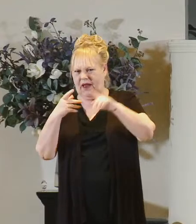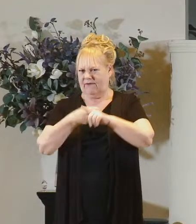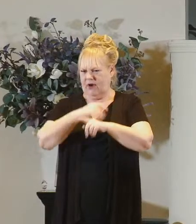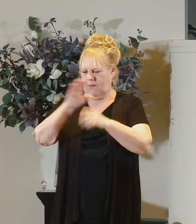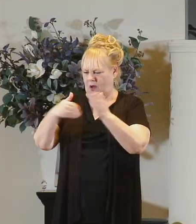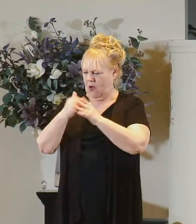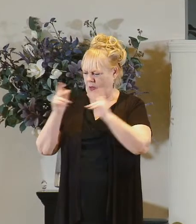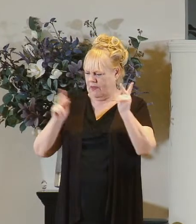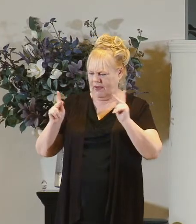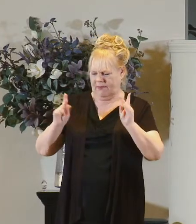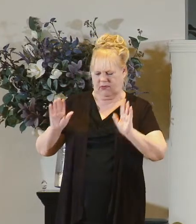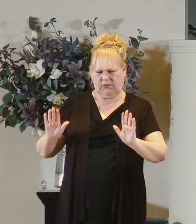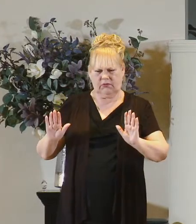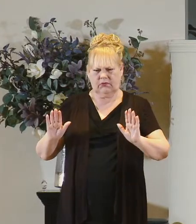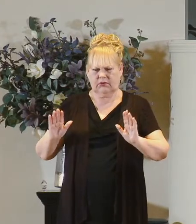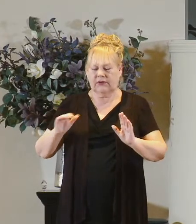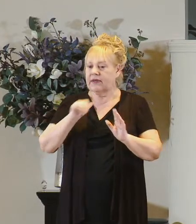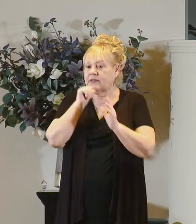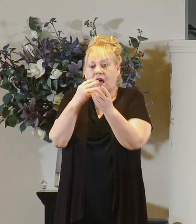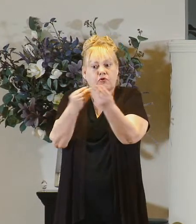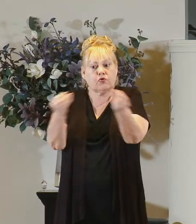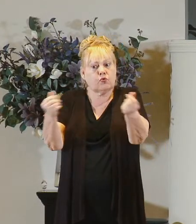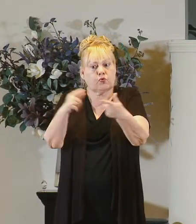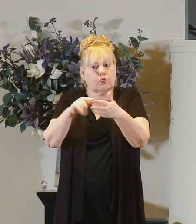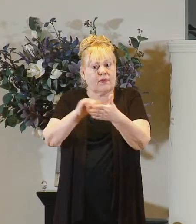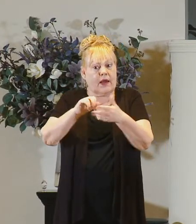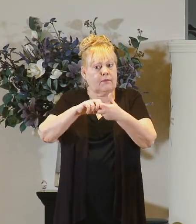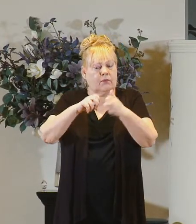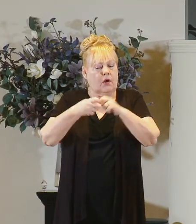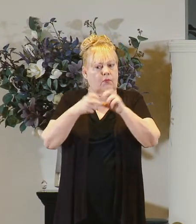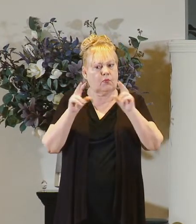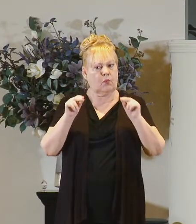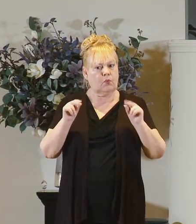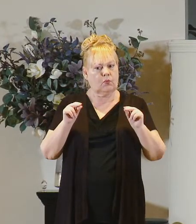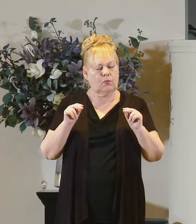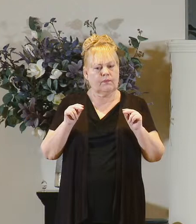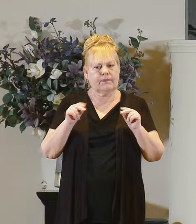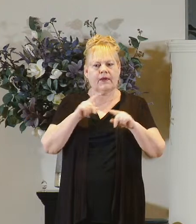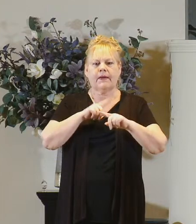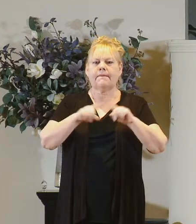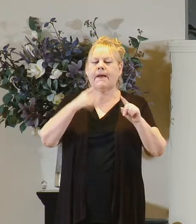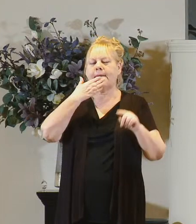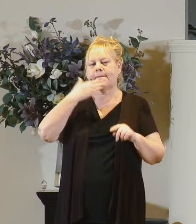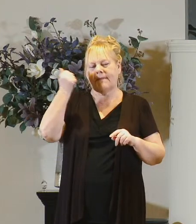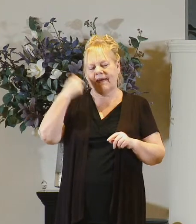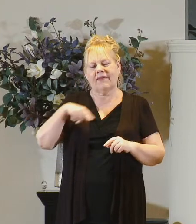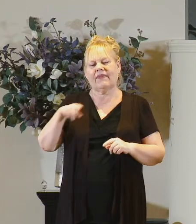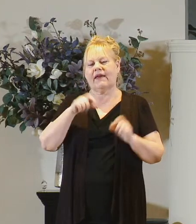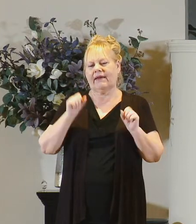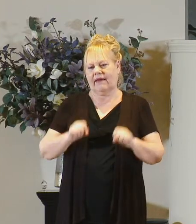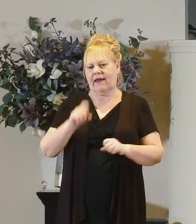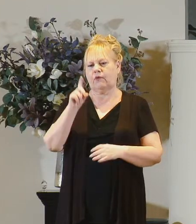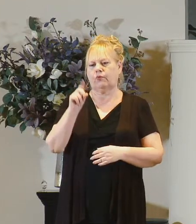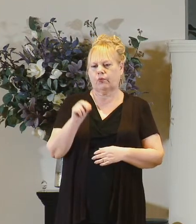everybody else not a solution to the problem but it's the best they can do